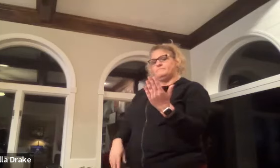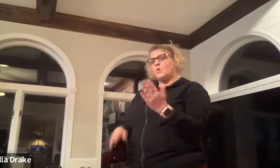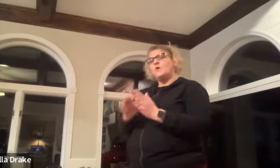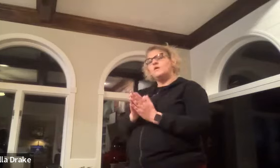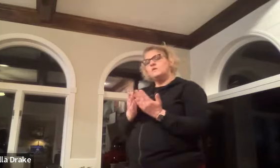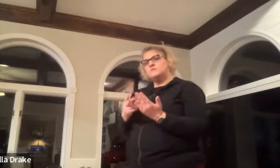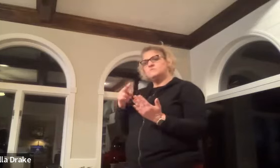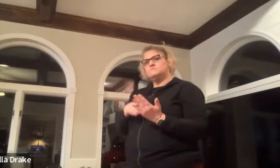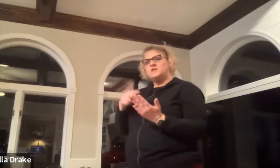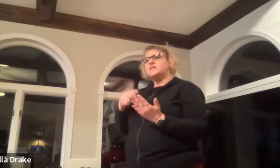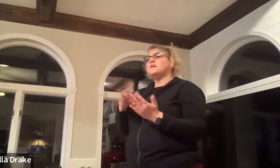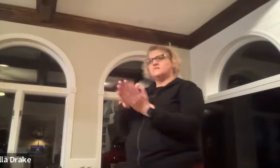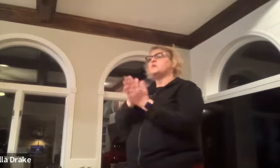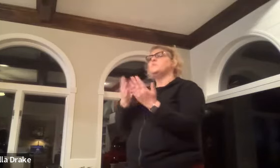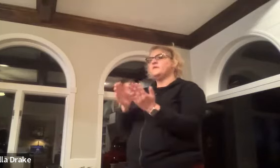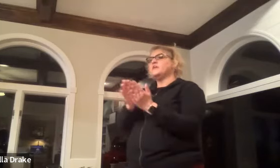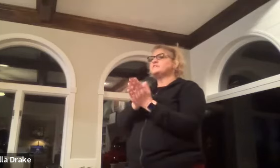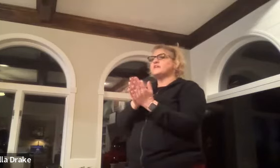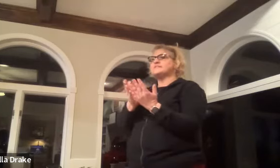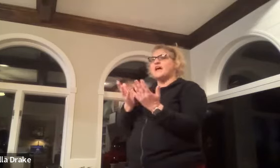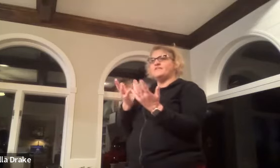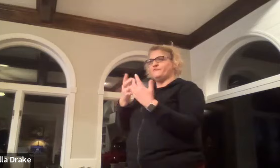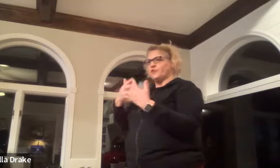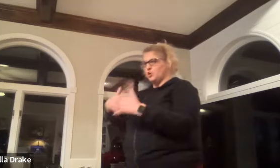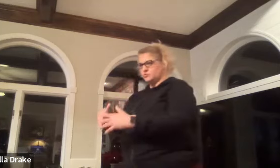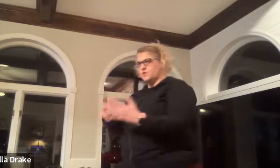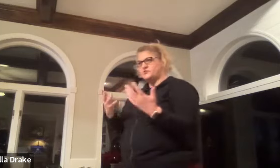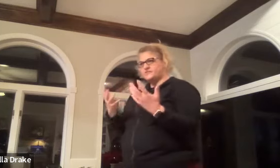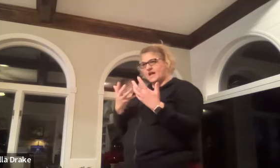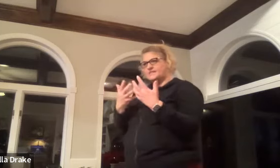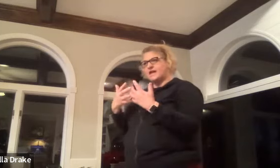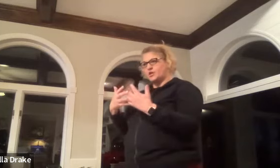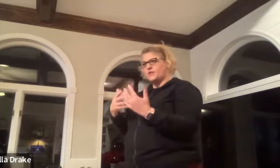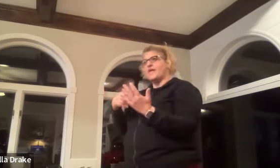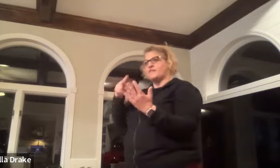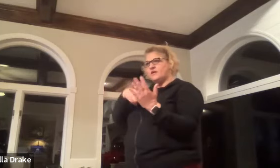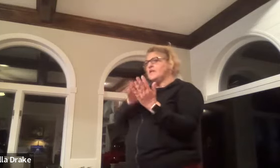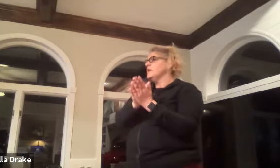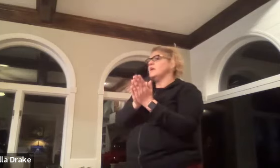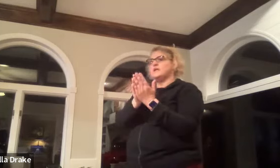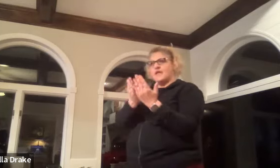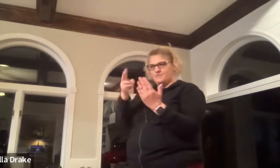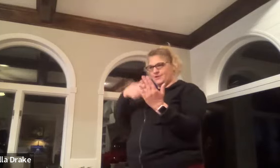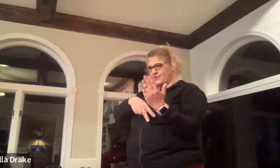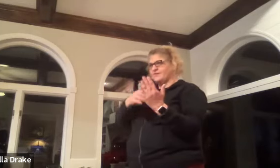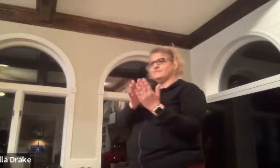or yeah it would be it's it's kind of flows once your signs kind of go together yeah read a book